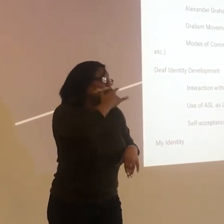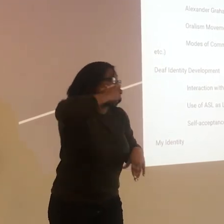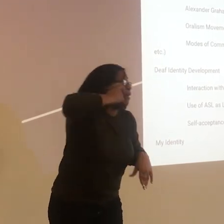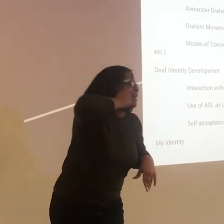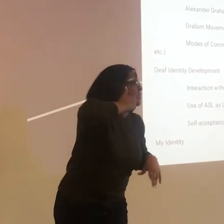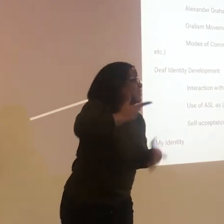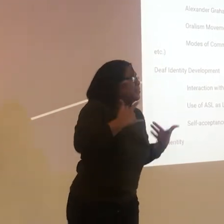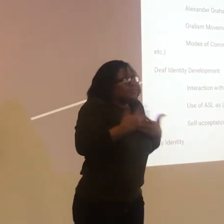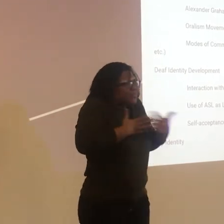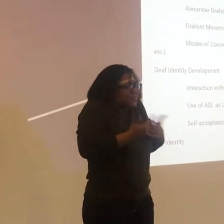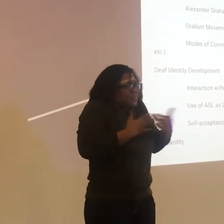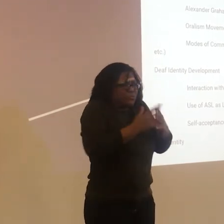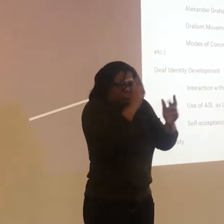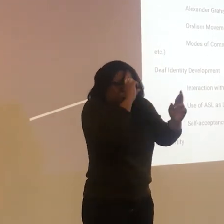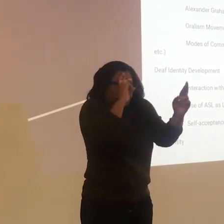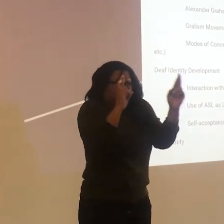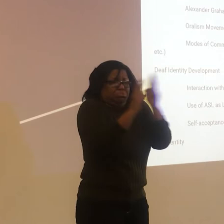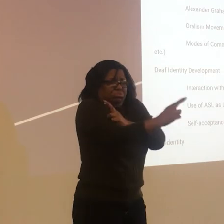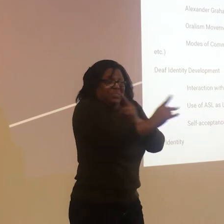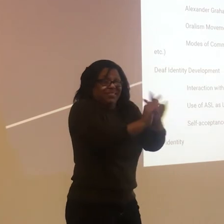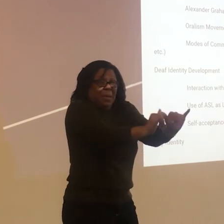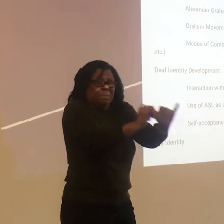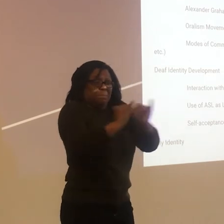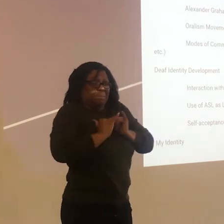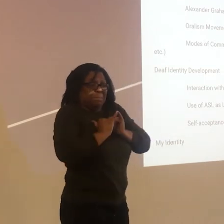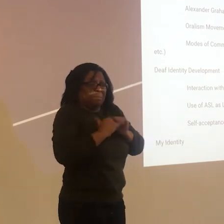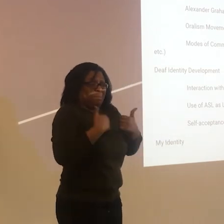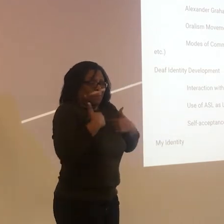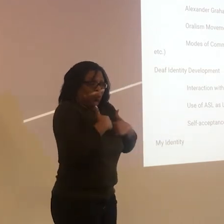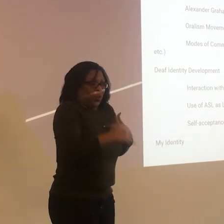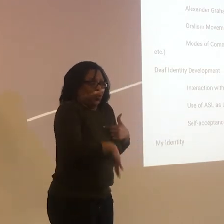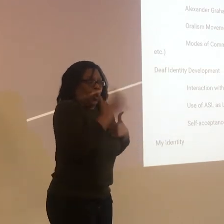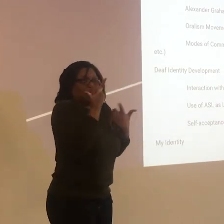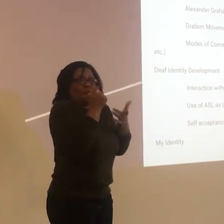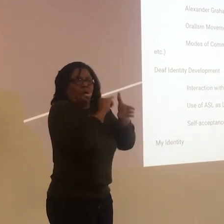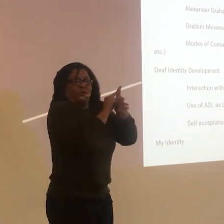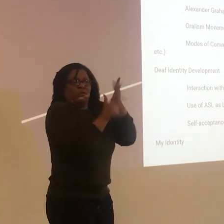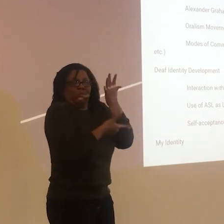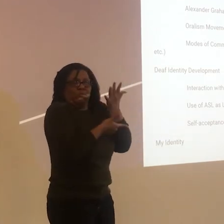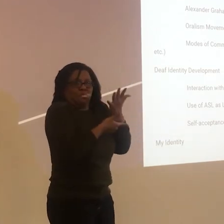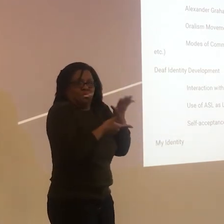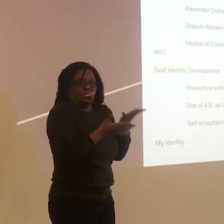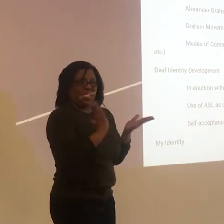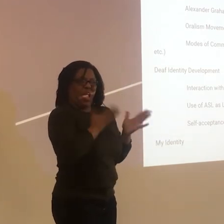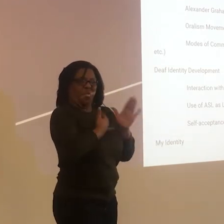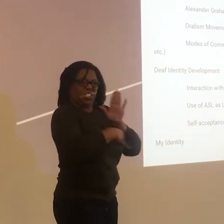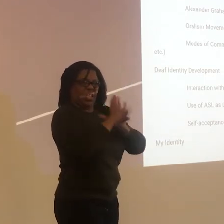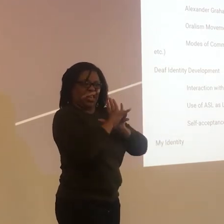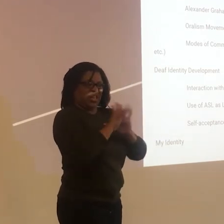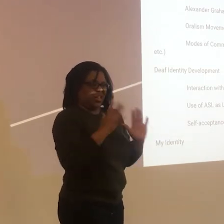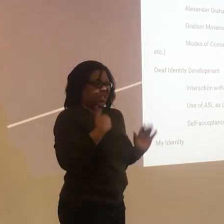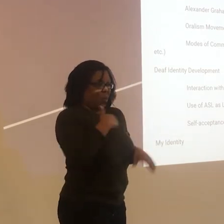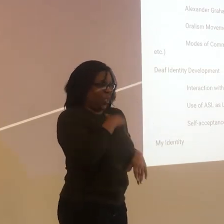who they are. Just like you would expect a person to tell you what their race is. Or gender, etc.